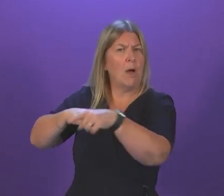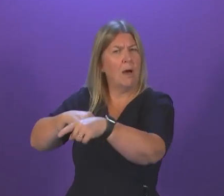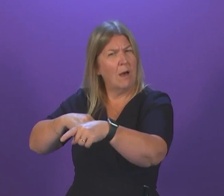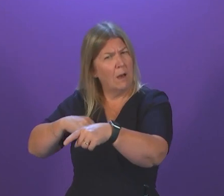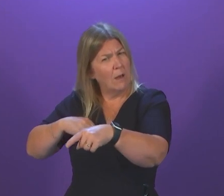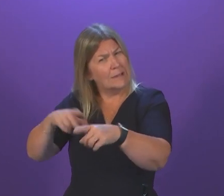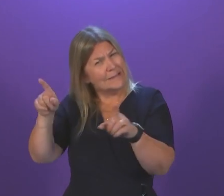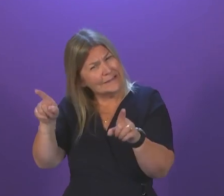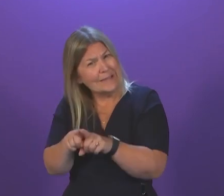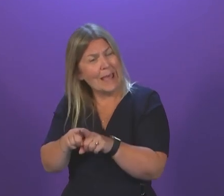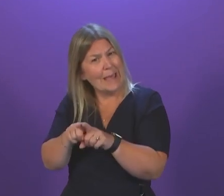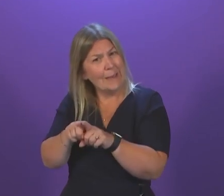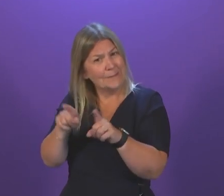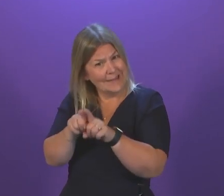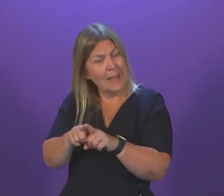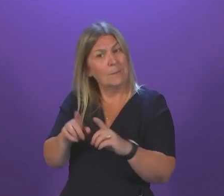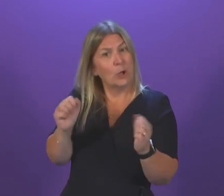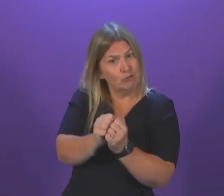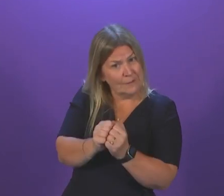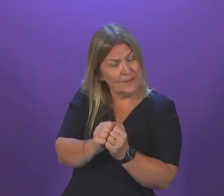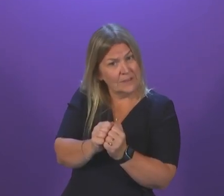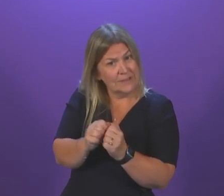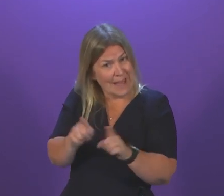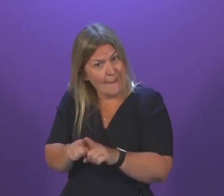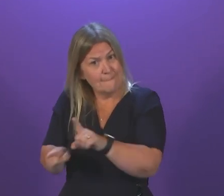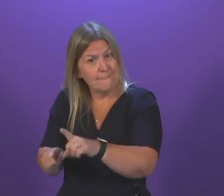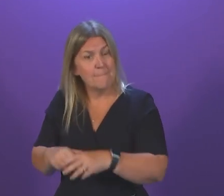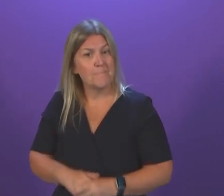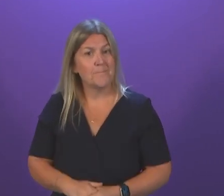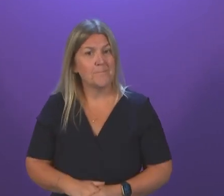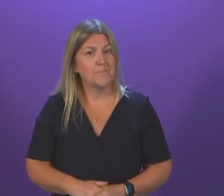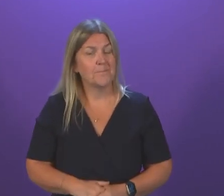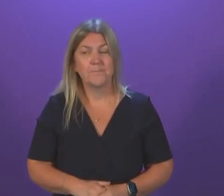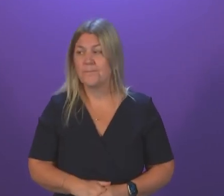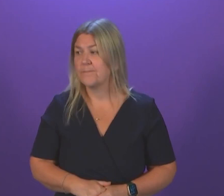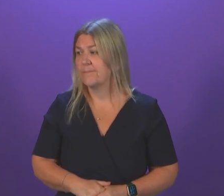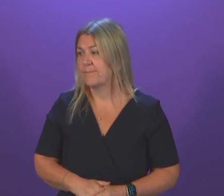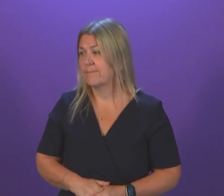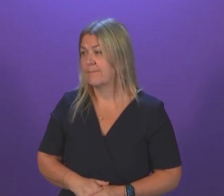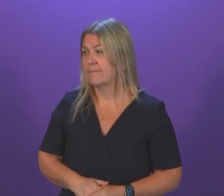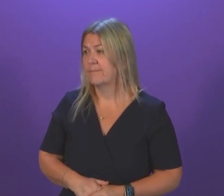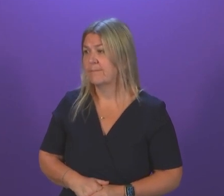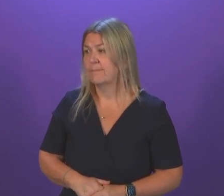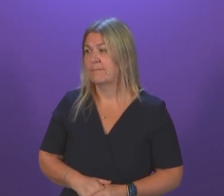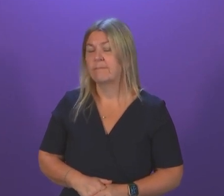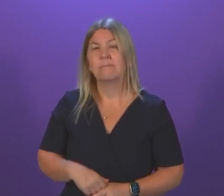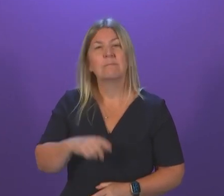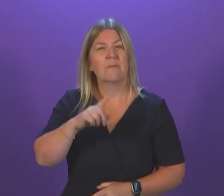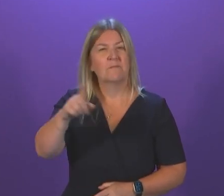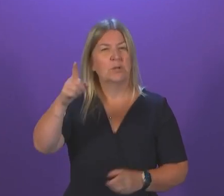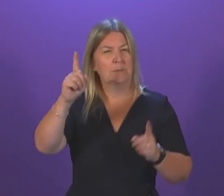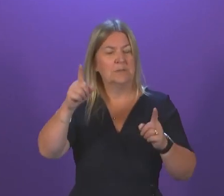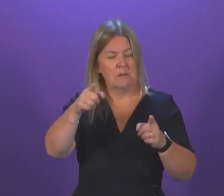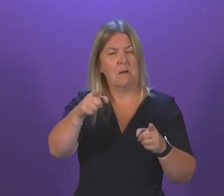long COVID? First Minister? Yes, in principle of course it does. I am not going to comment on individual cases because people's